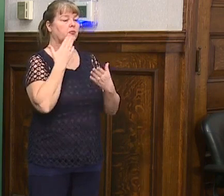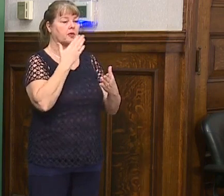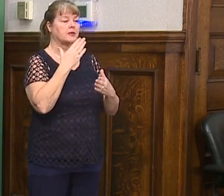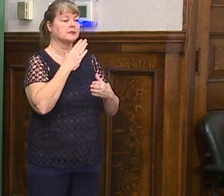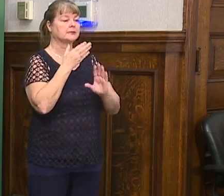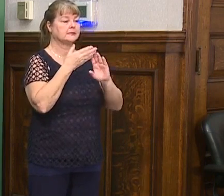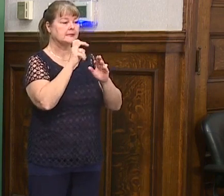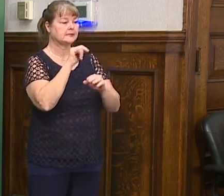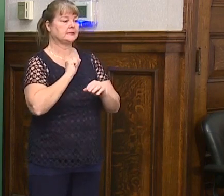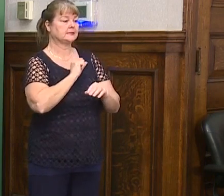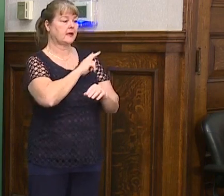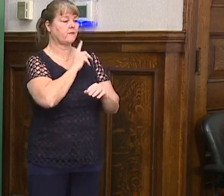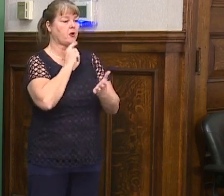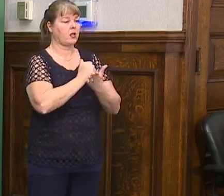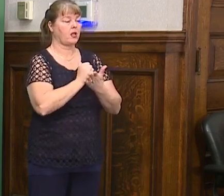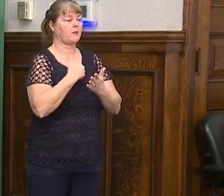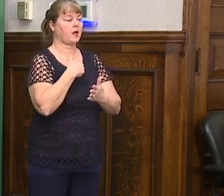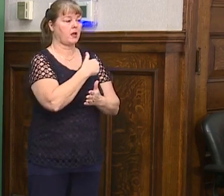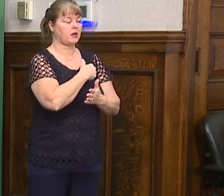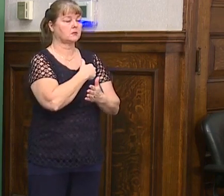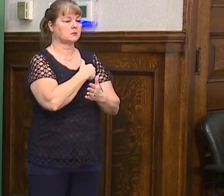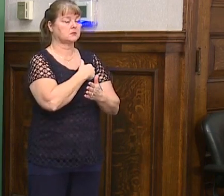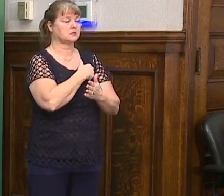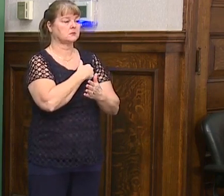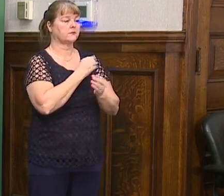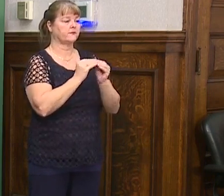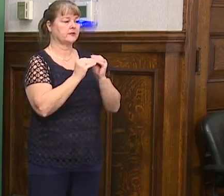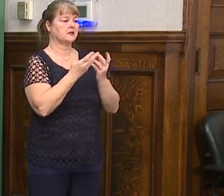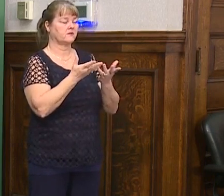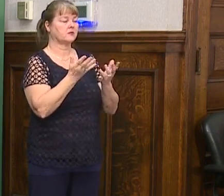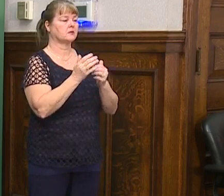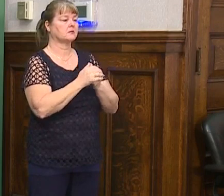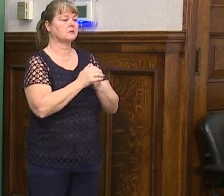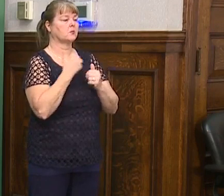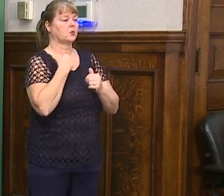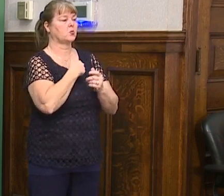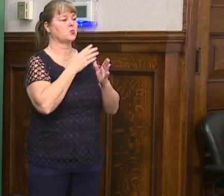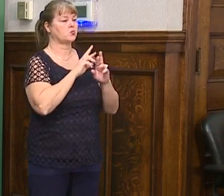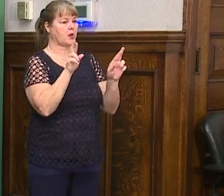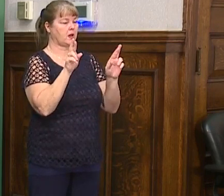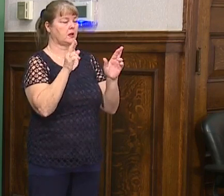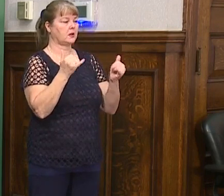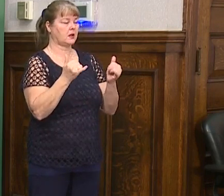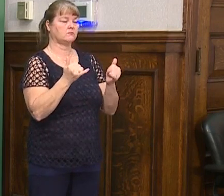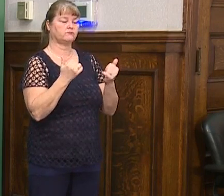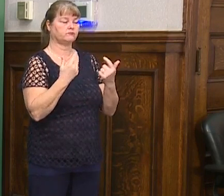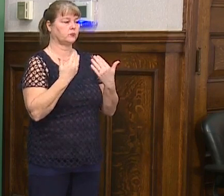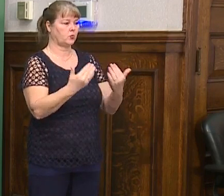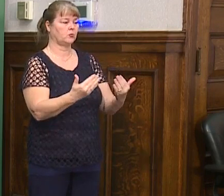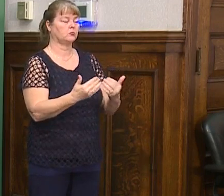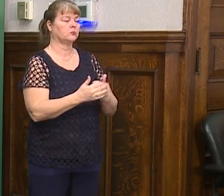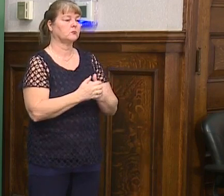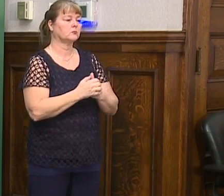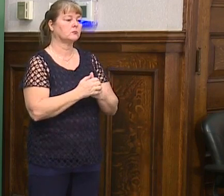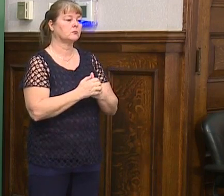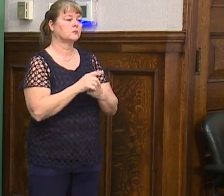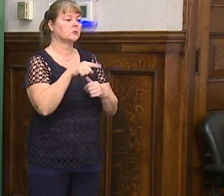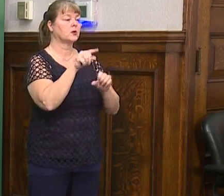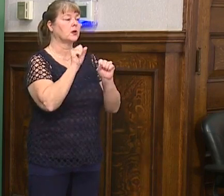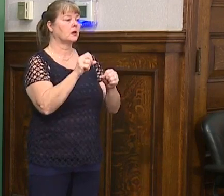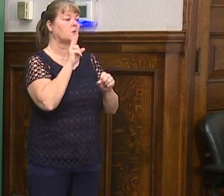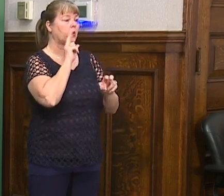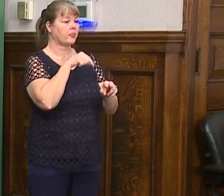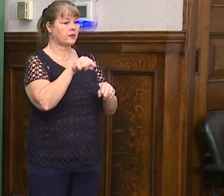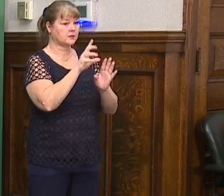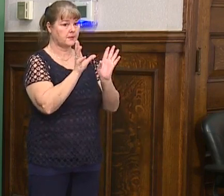city staff for helping us get up to speed and and we're ready to go. We're rocking and rolling. You can watch